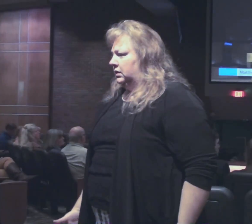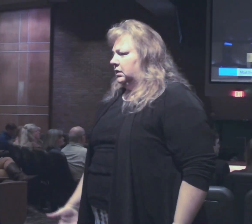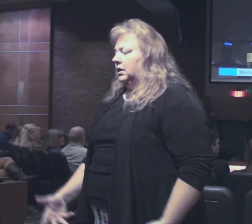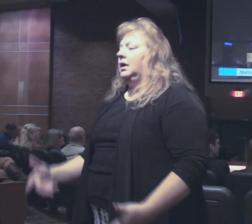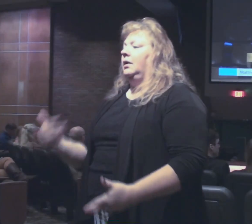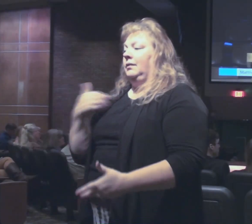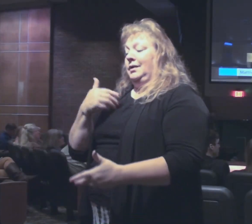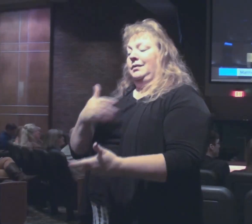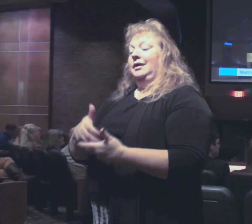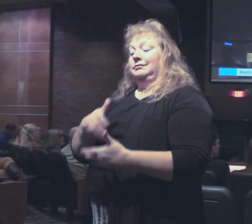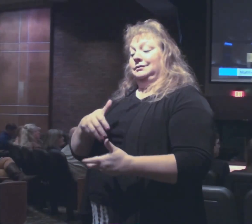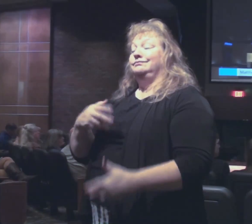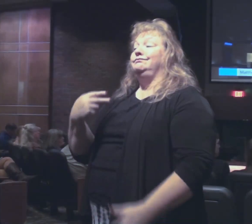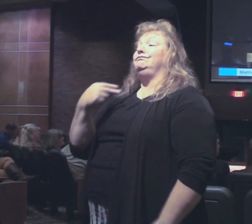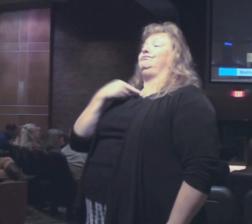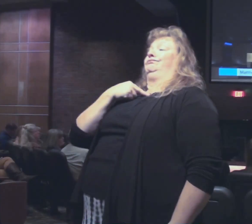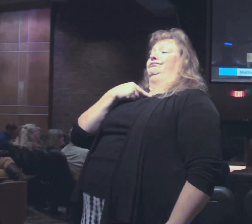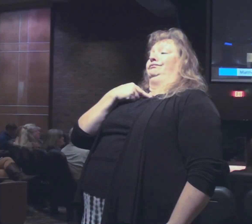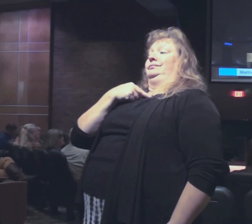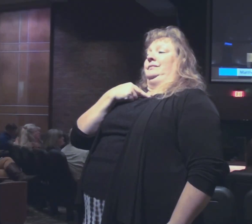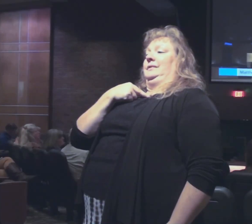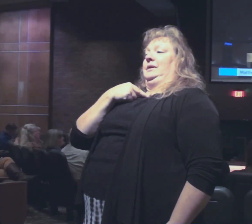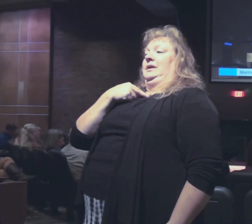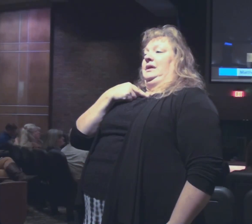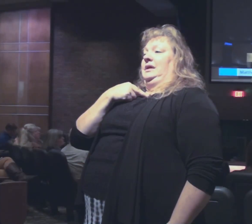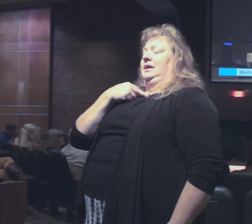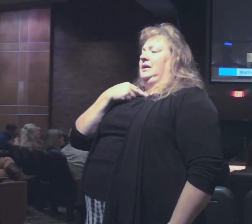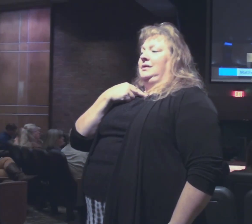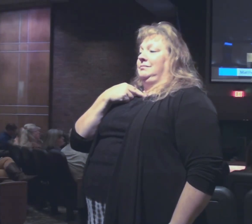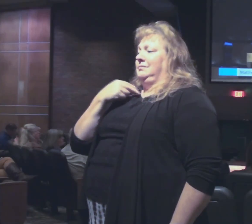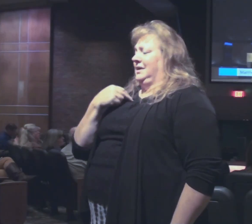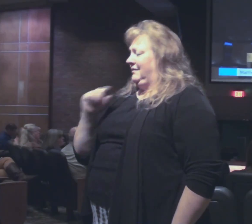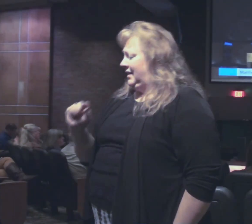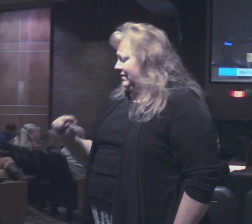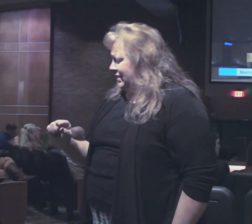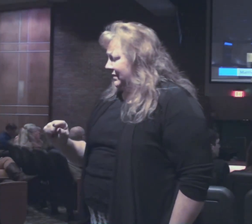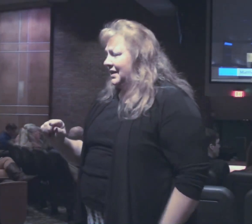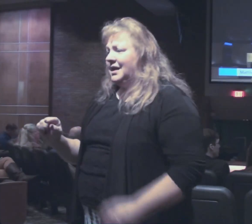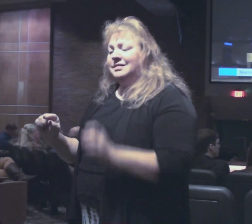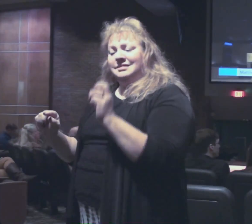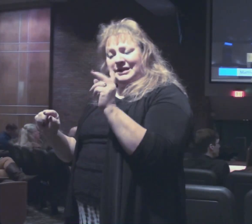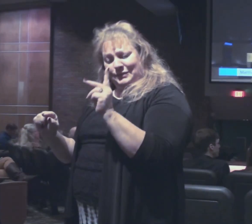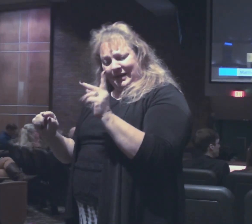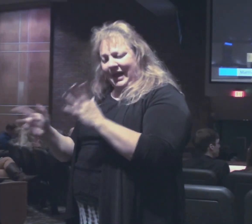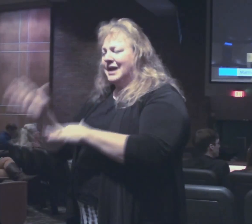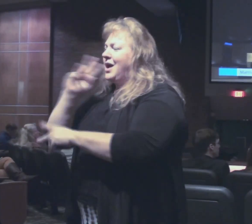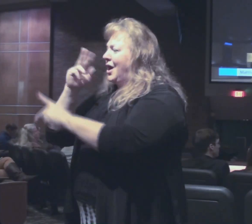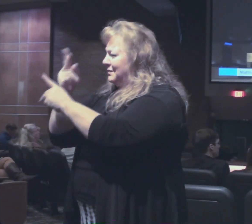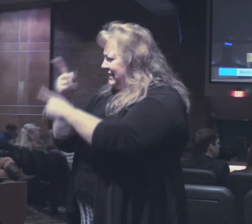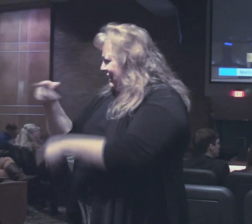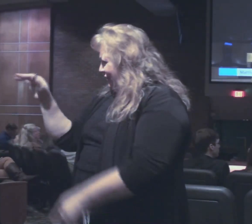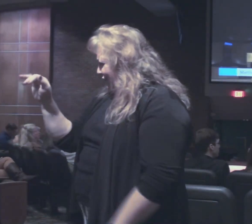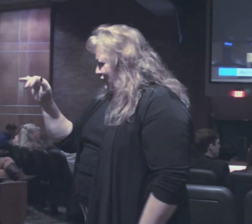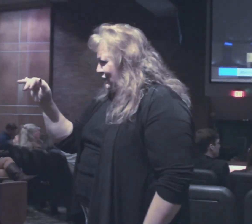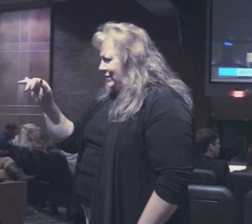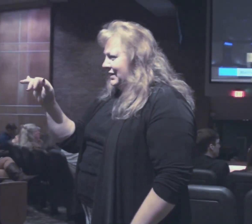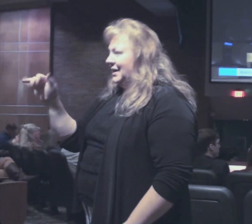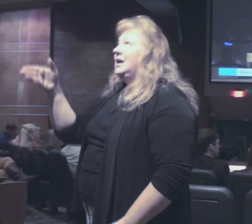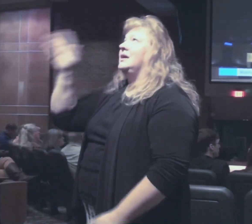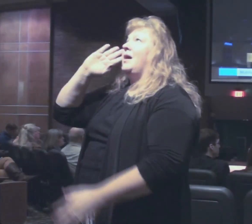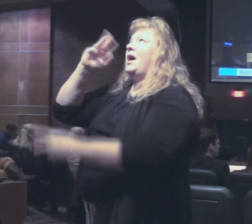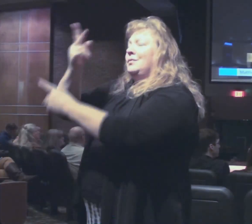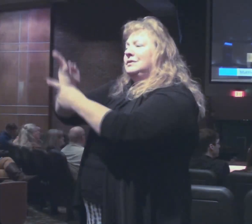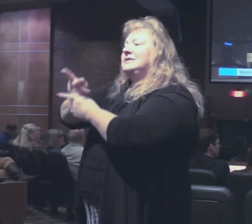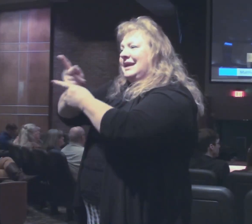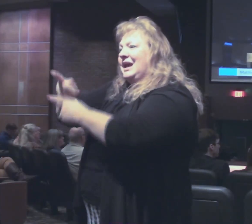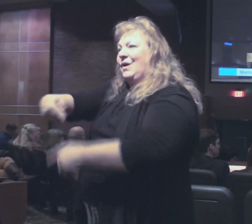Prosperity has its trap. And yet, if you don't have much, that's all right. God will take care of you. We have the song, God will take